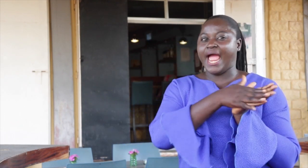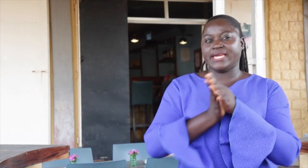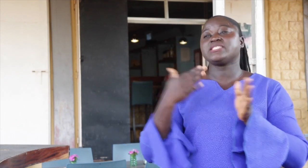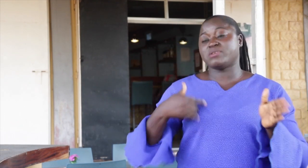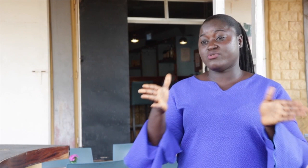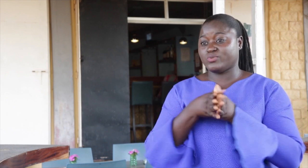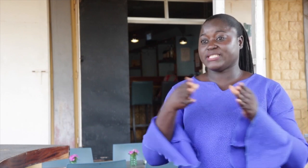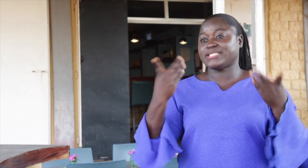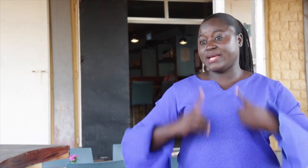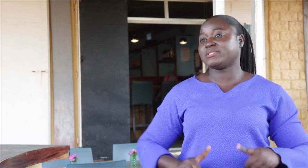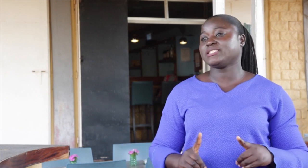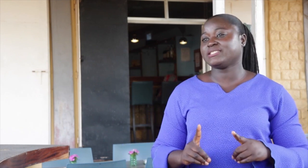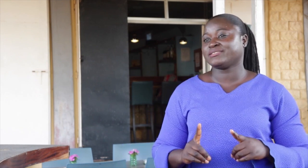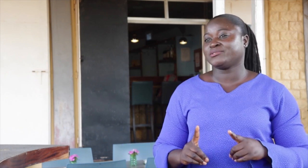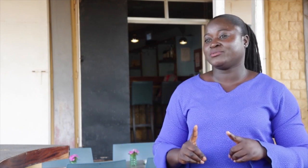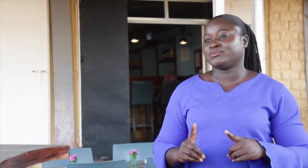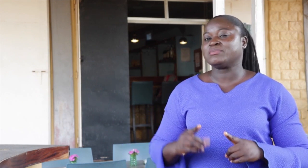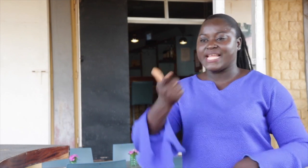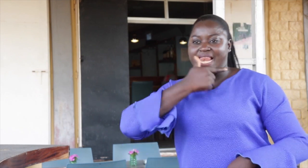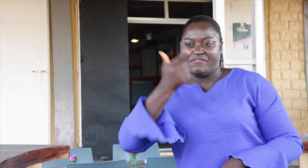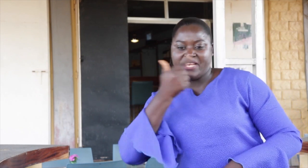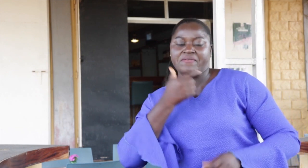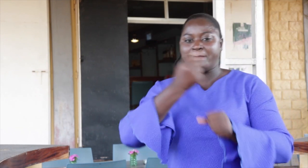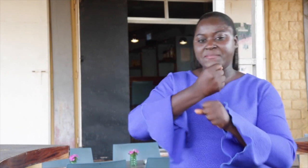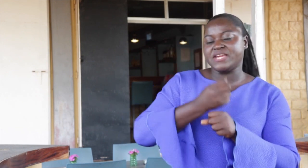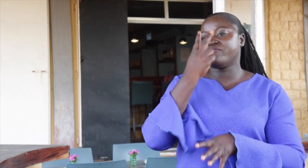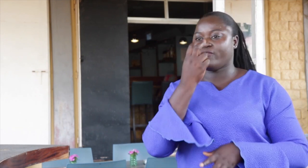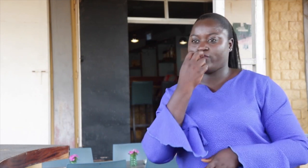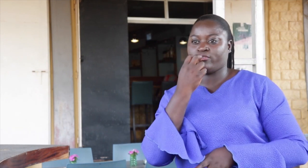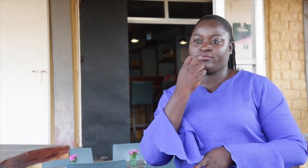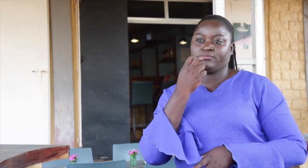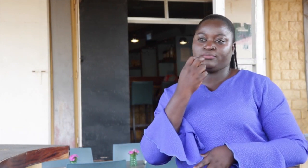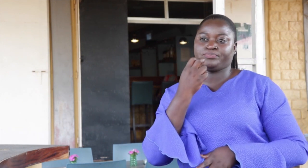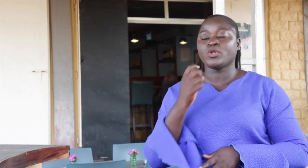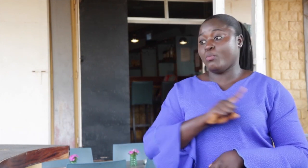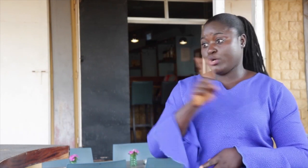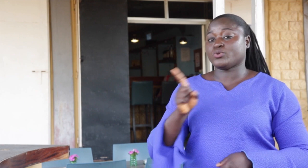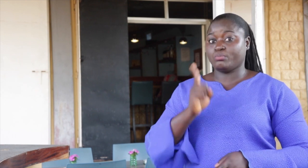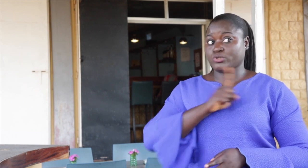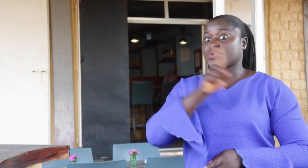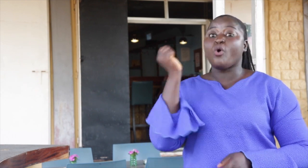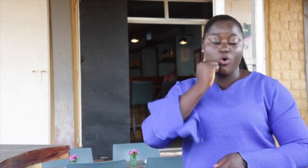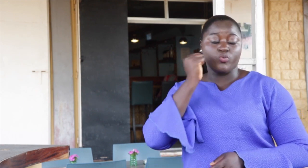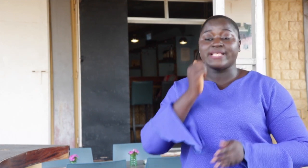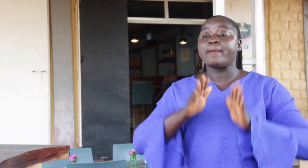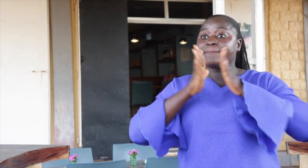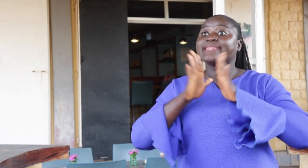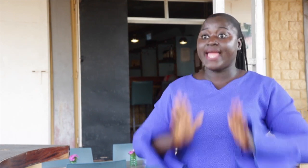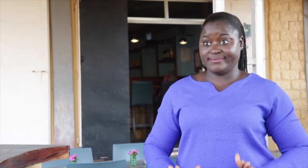the general perception of the society that Deaf people cannot make things. So they think, you know, those people, they think it's possible for Deaf people to make, you know, to make breakthroughs as well,